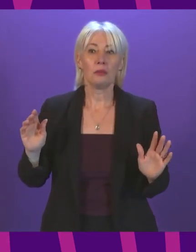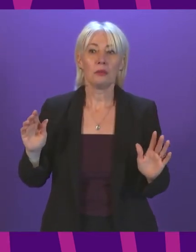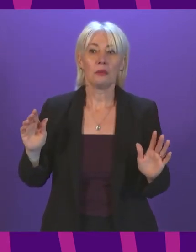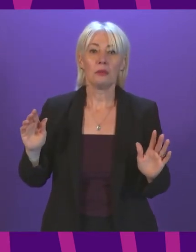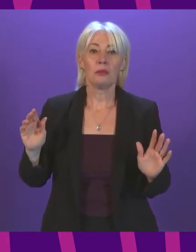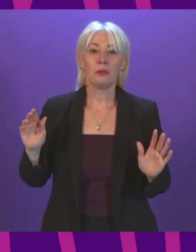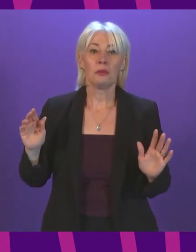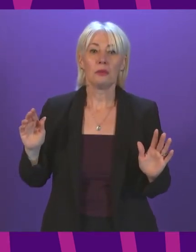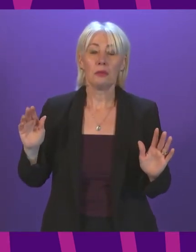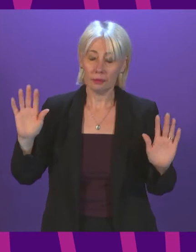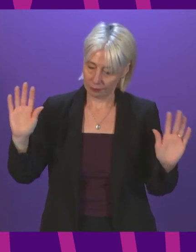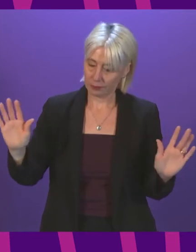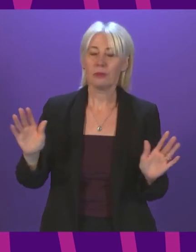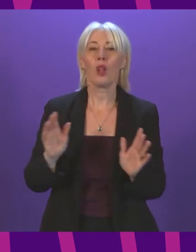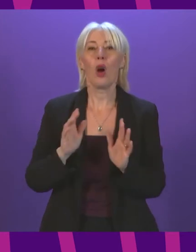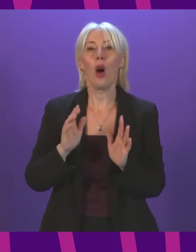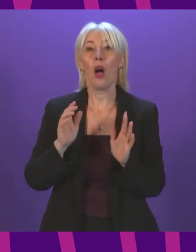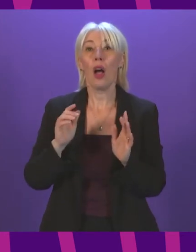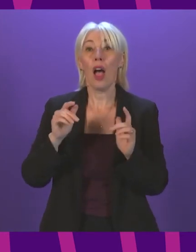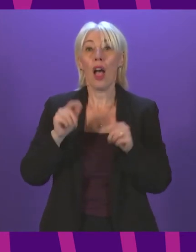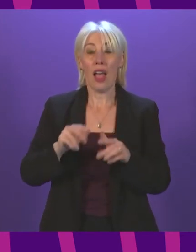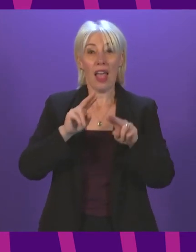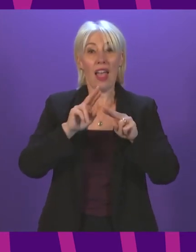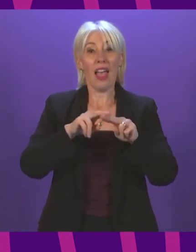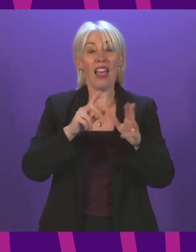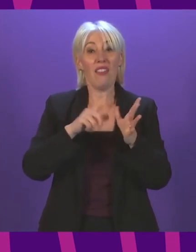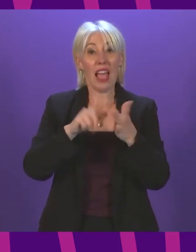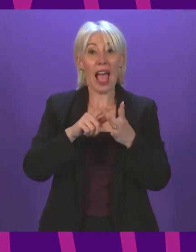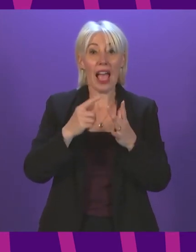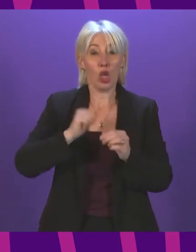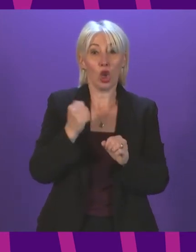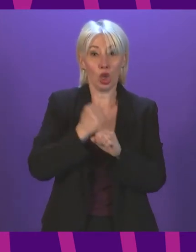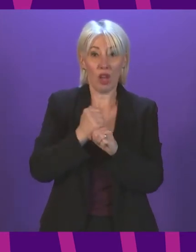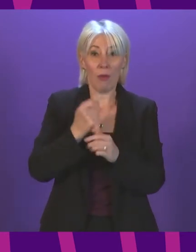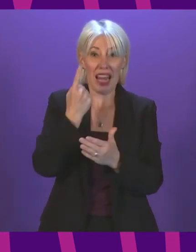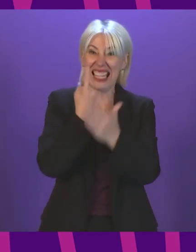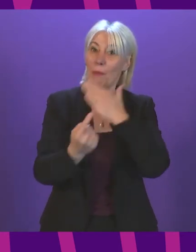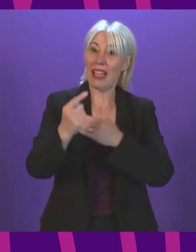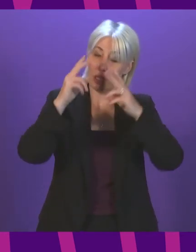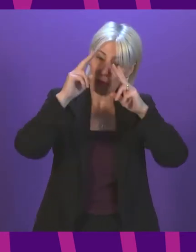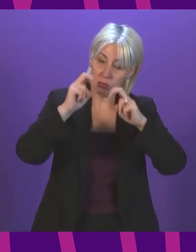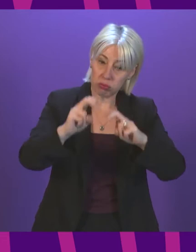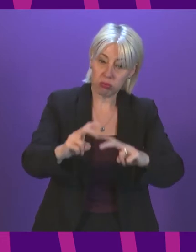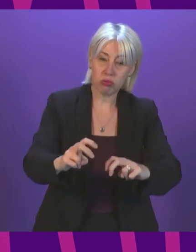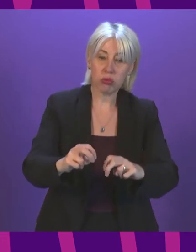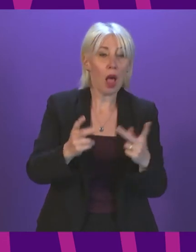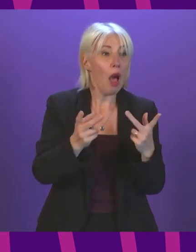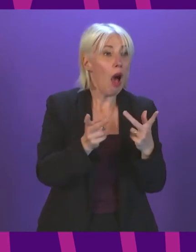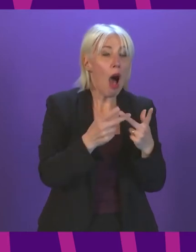are conducted independently of the Scottish Government by the Lord Advocate. I am not aware that other parties,